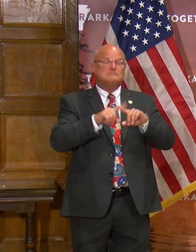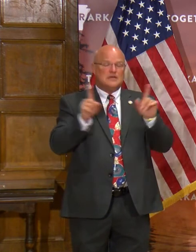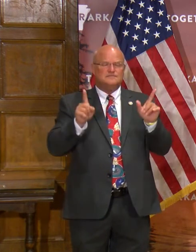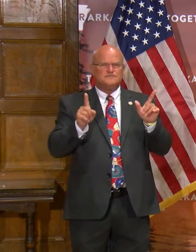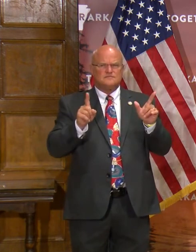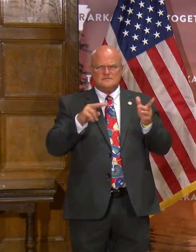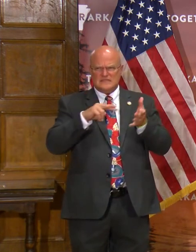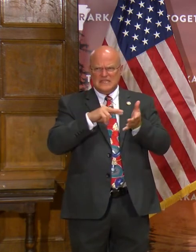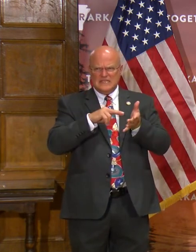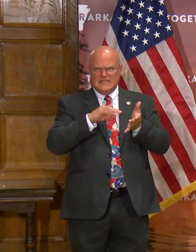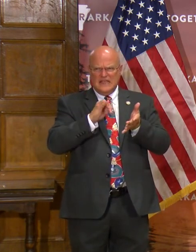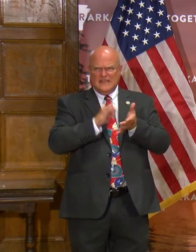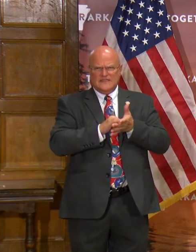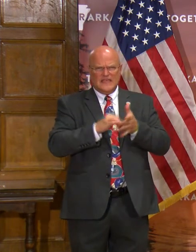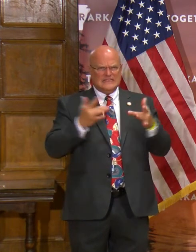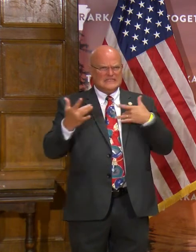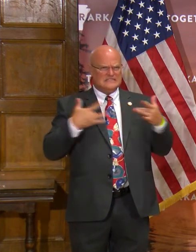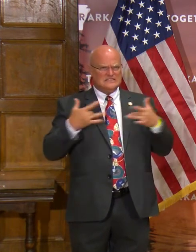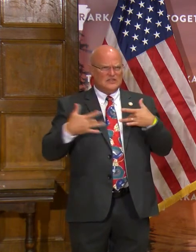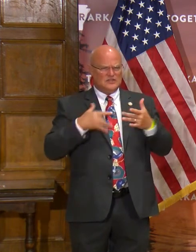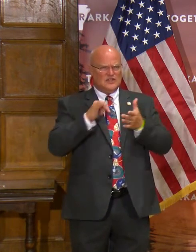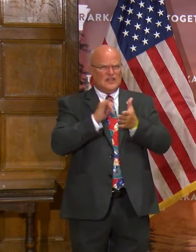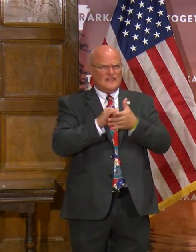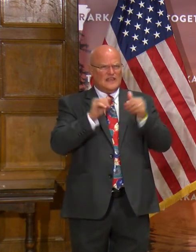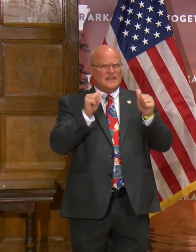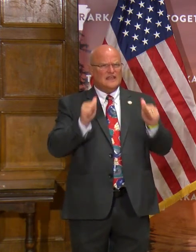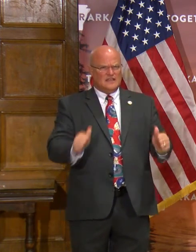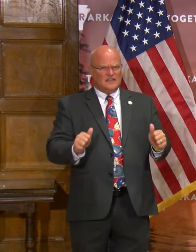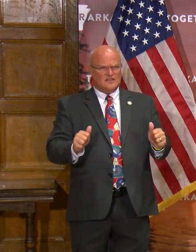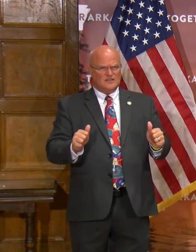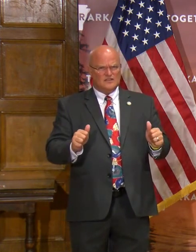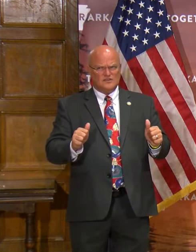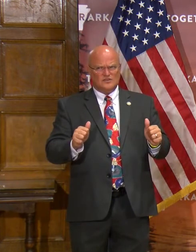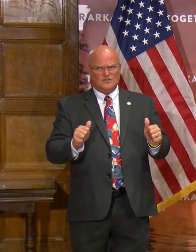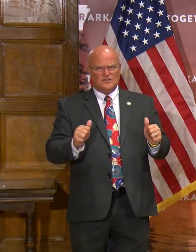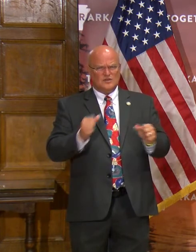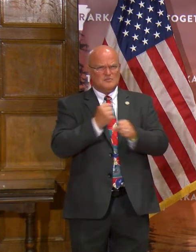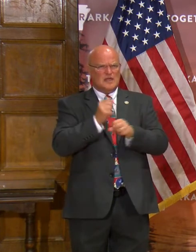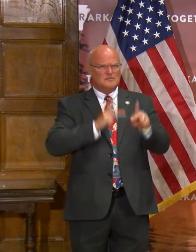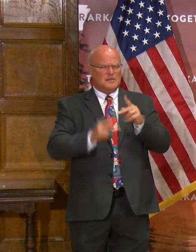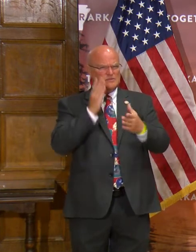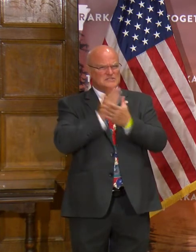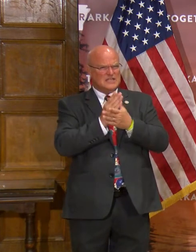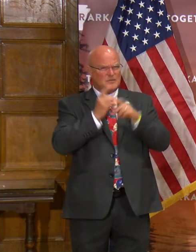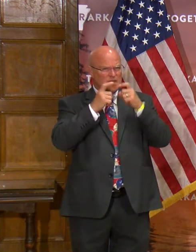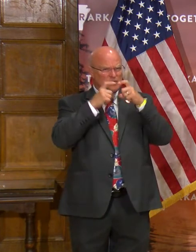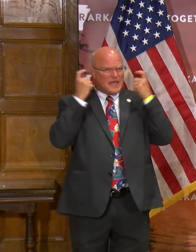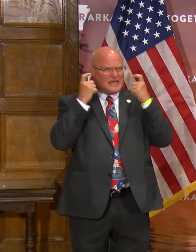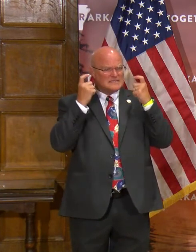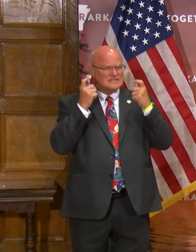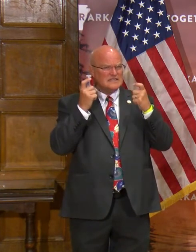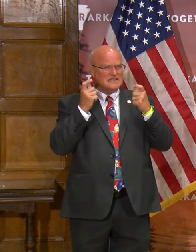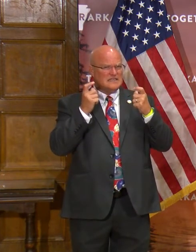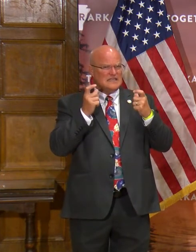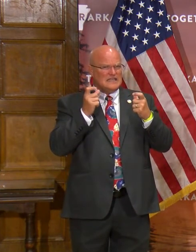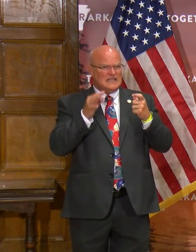Does that worry you that that could make people stop wearing the masks if they